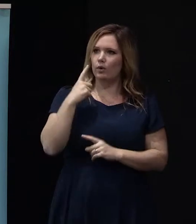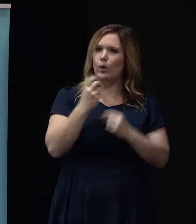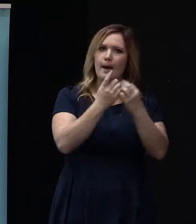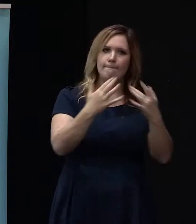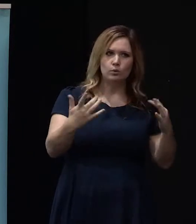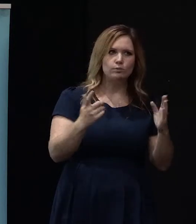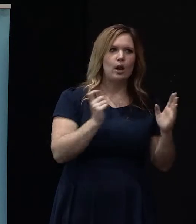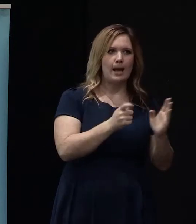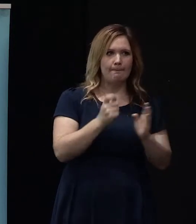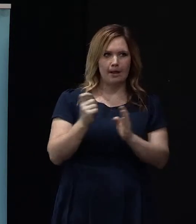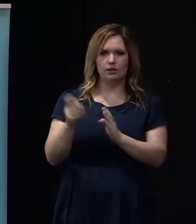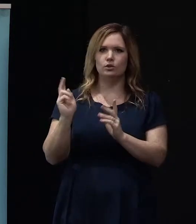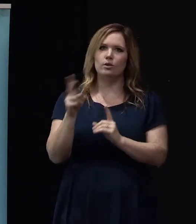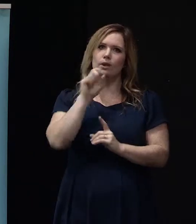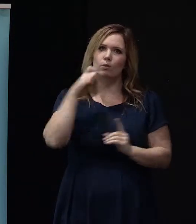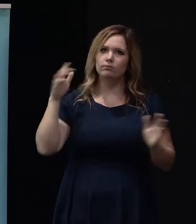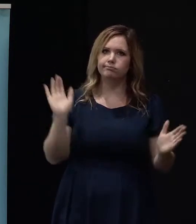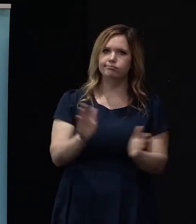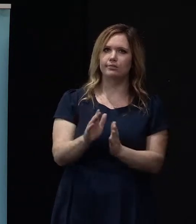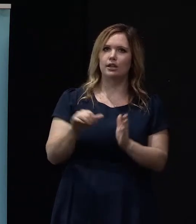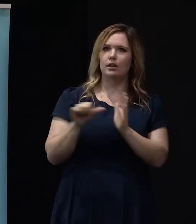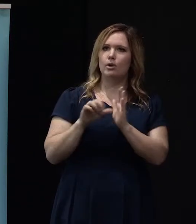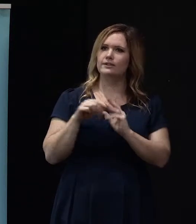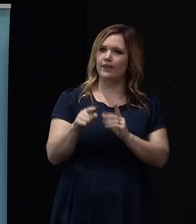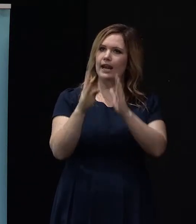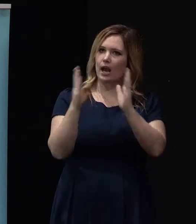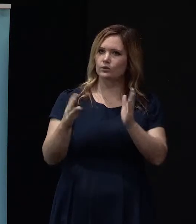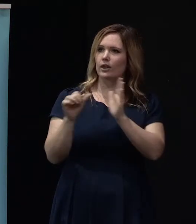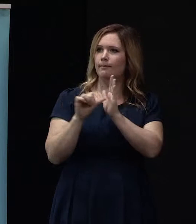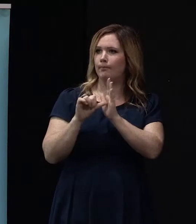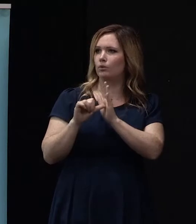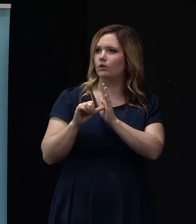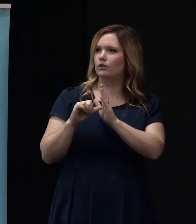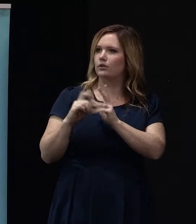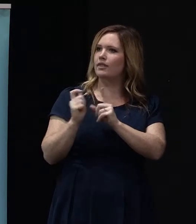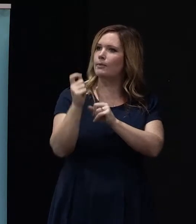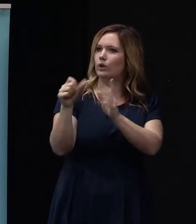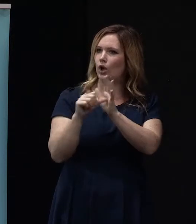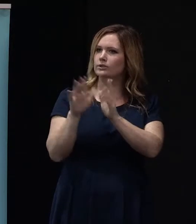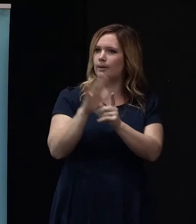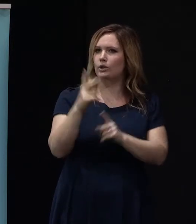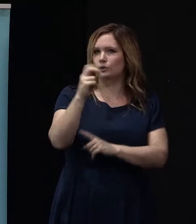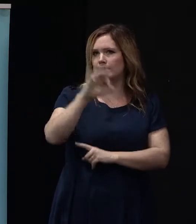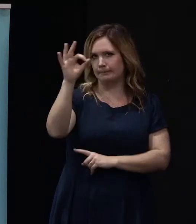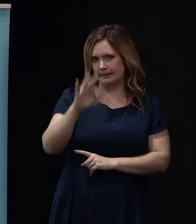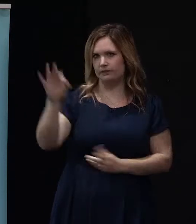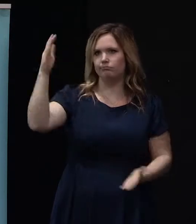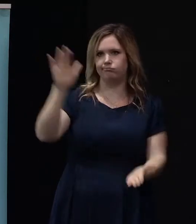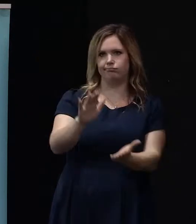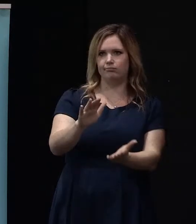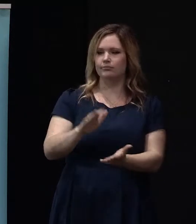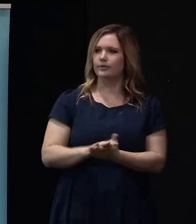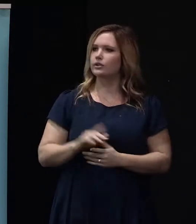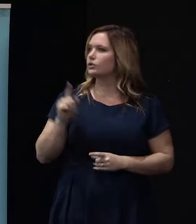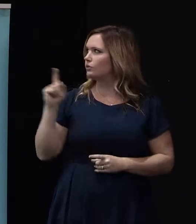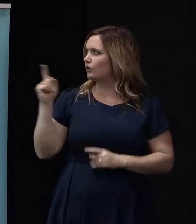usually would reduce the price of a house build cost by around about 20%. So this one kind of just comes